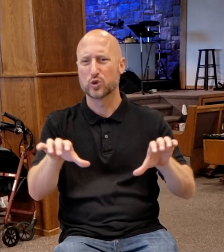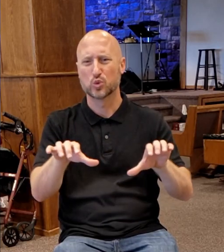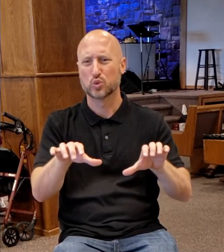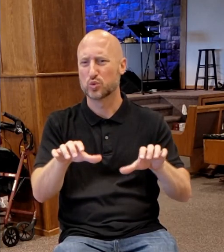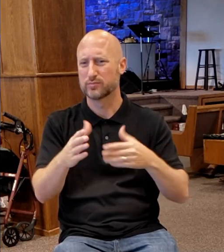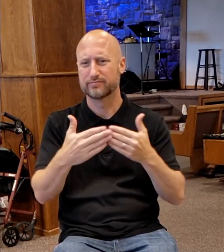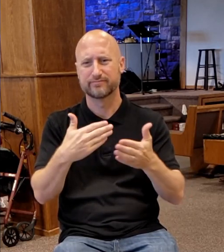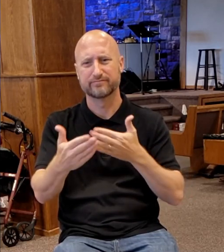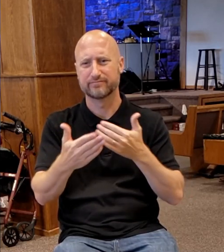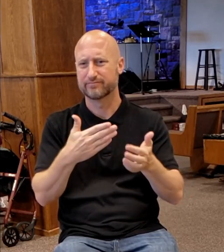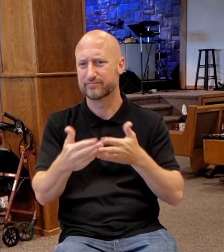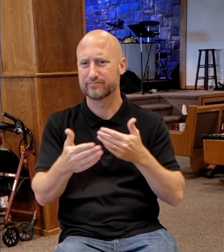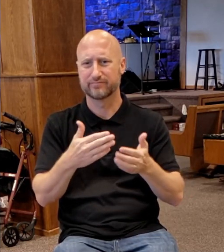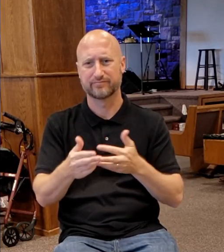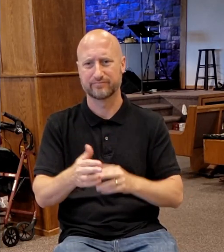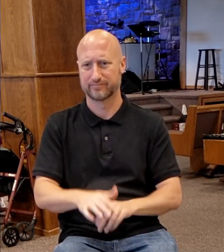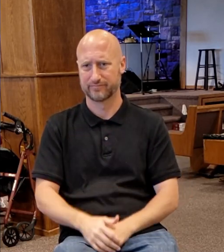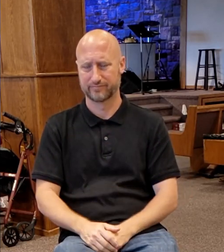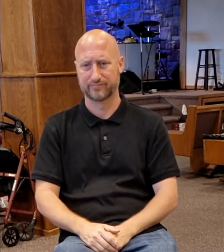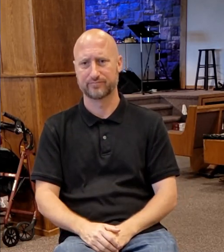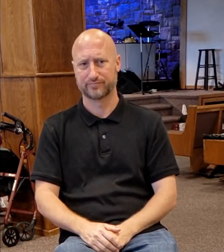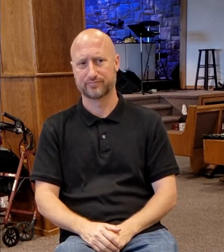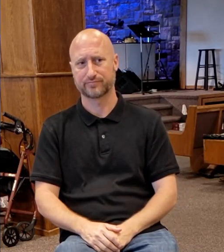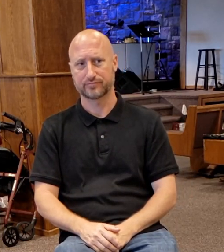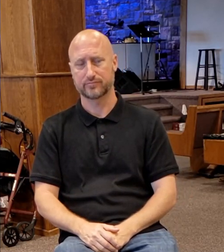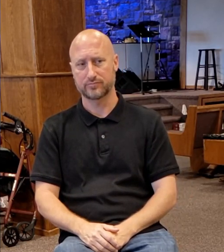whatever you're doing,